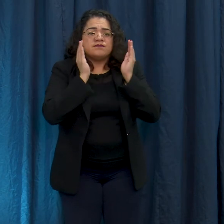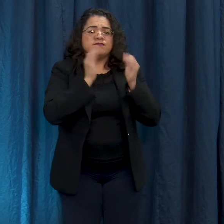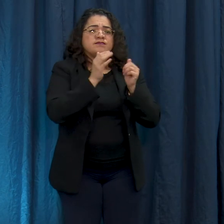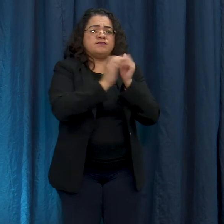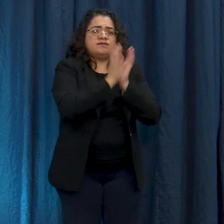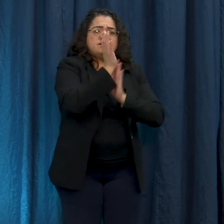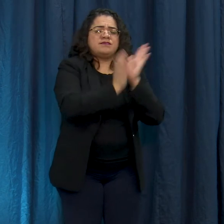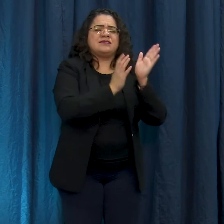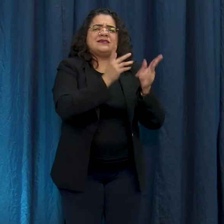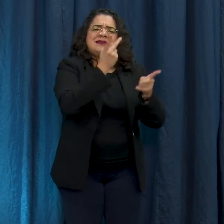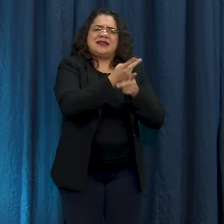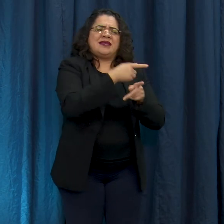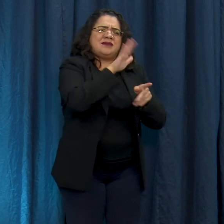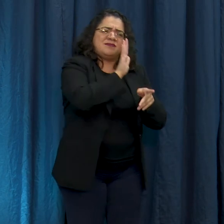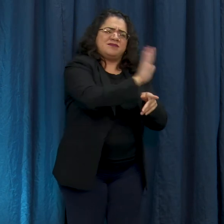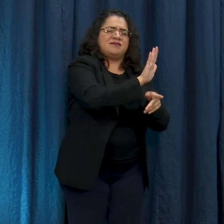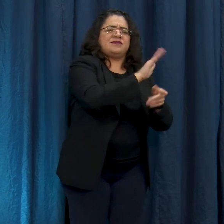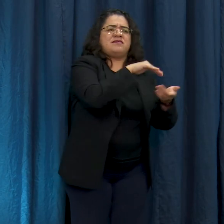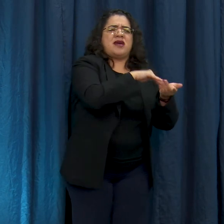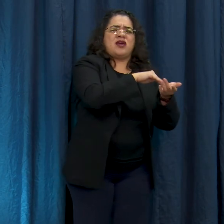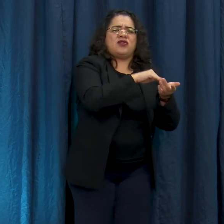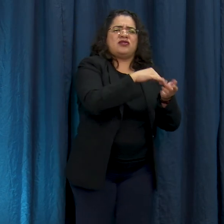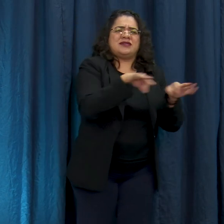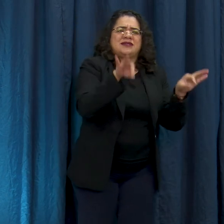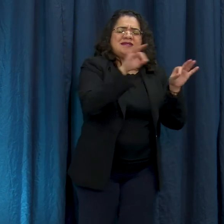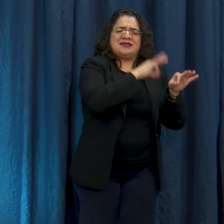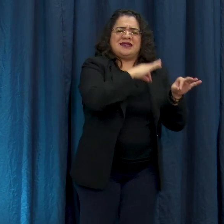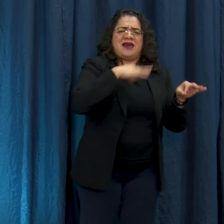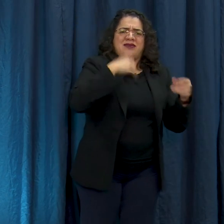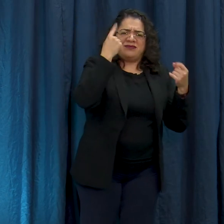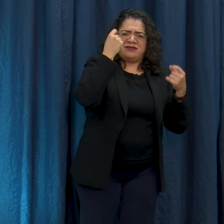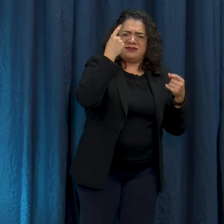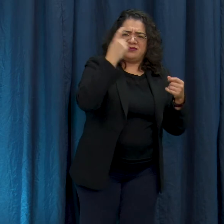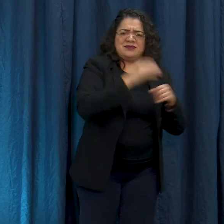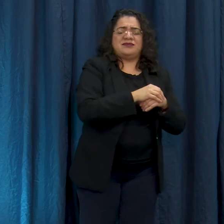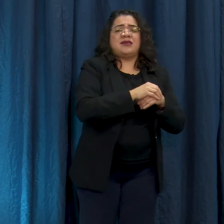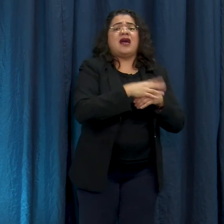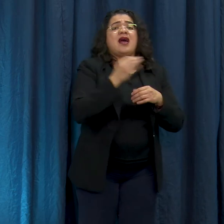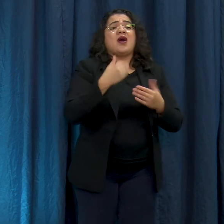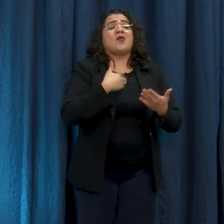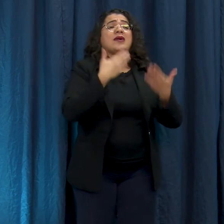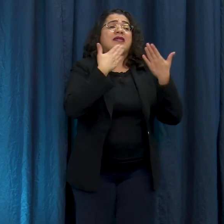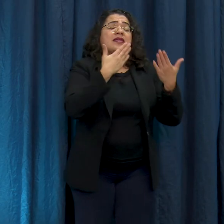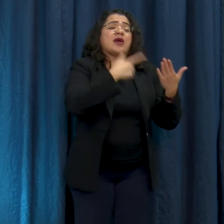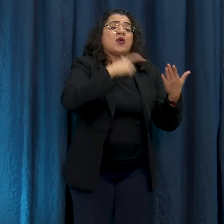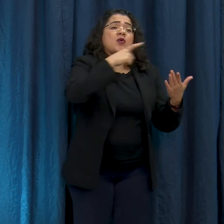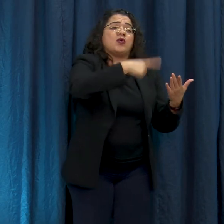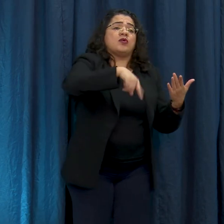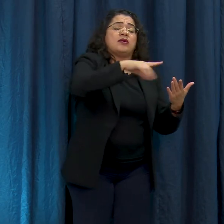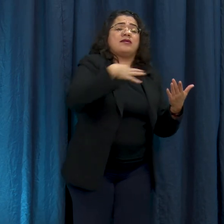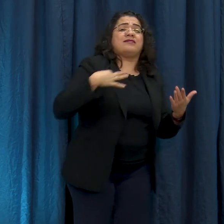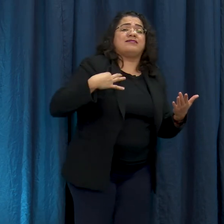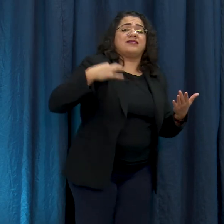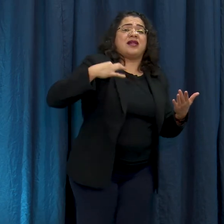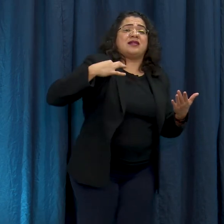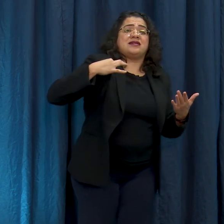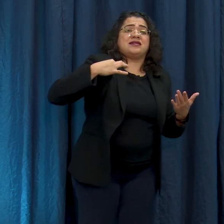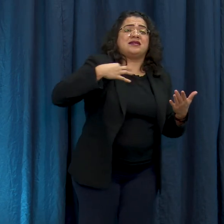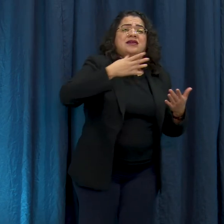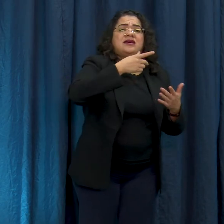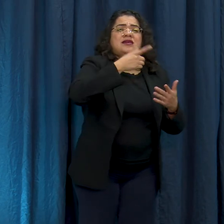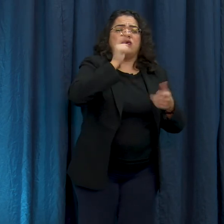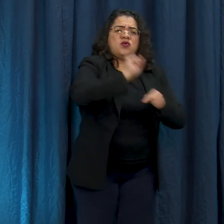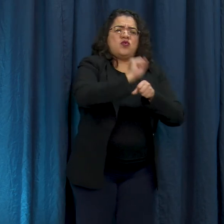de expertos y personal humanitario especializado en este tipo de respuestas. este grupo de especialistas